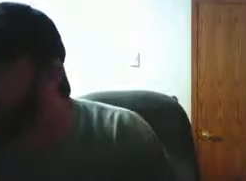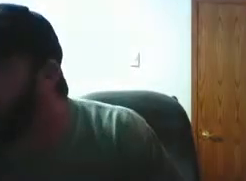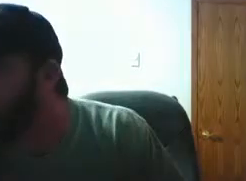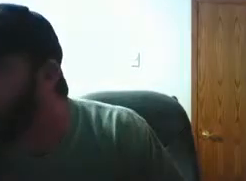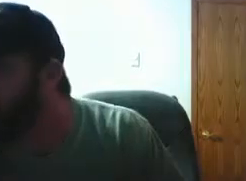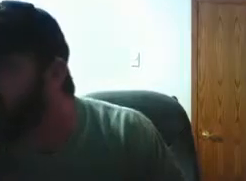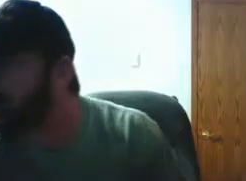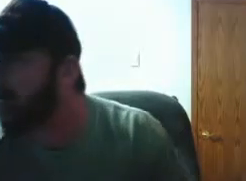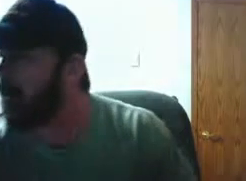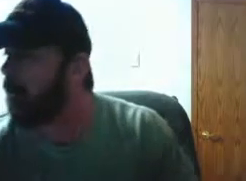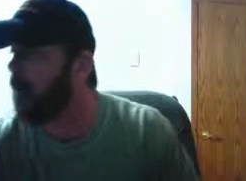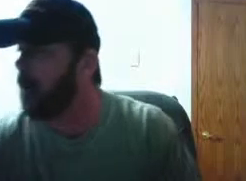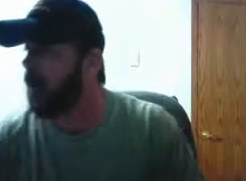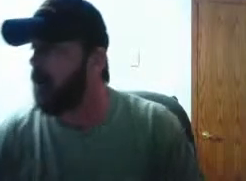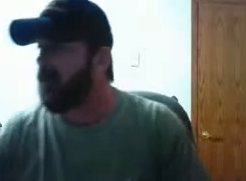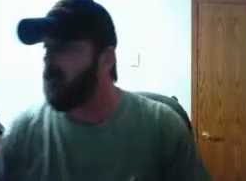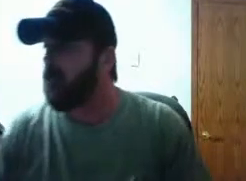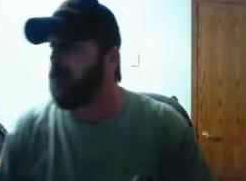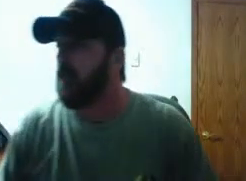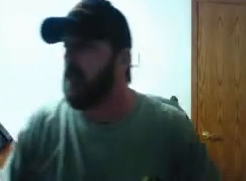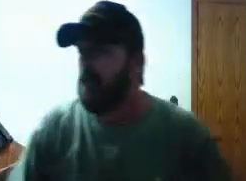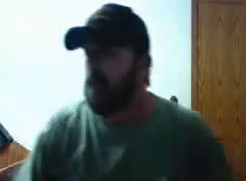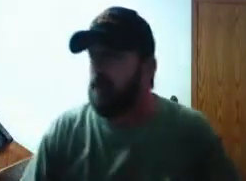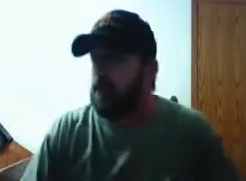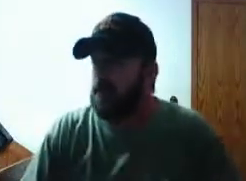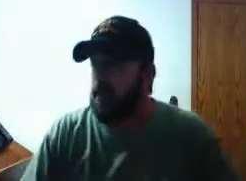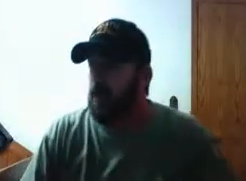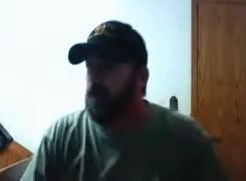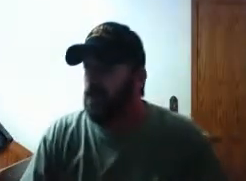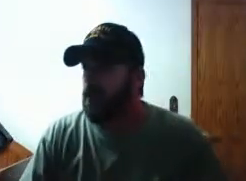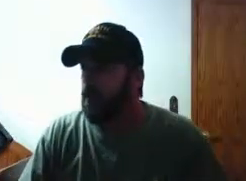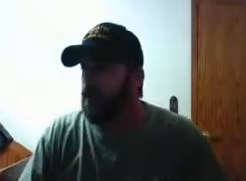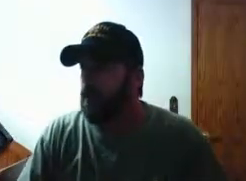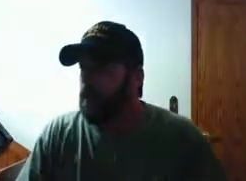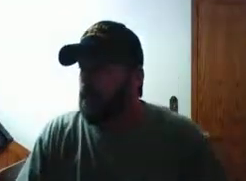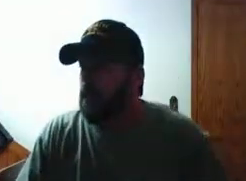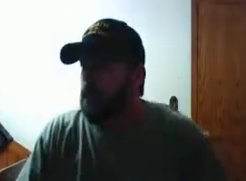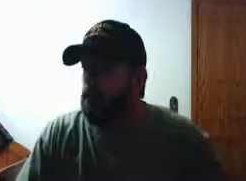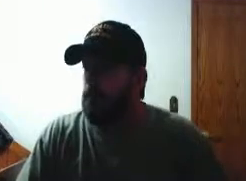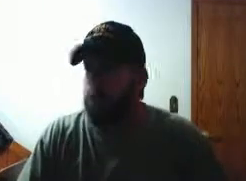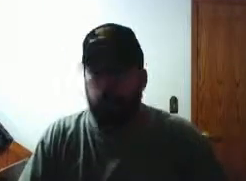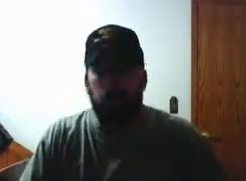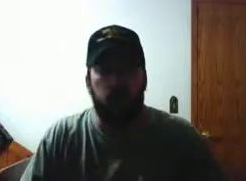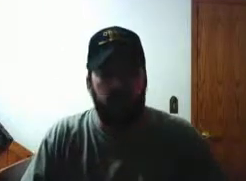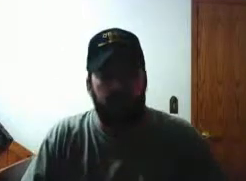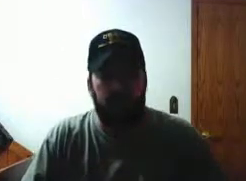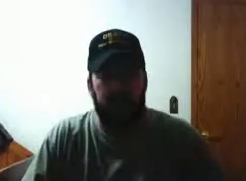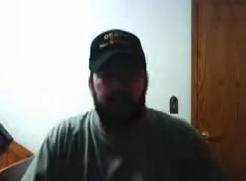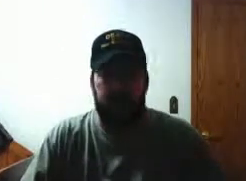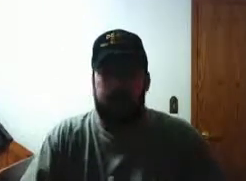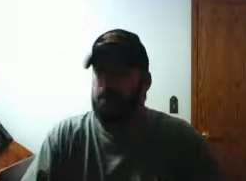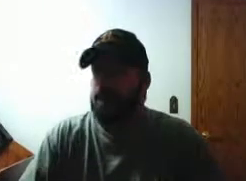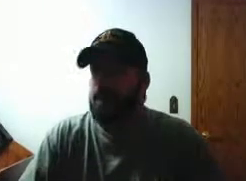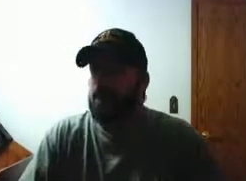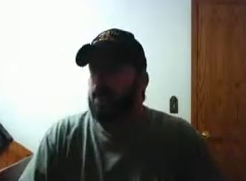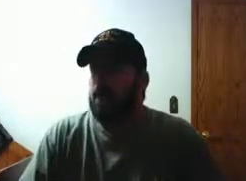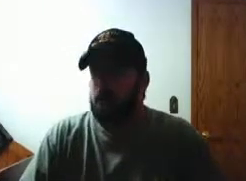copy that you can get that's called uh approved for public release civil